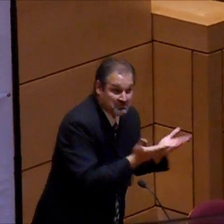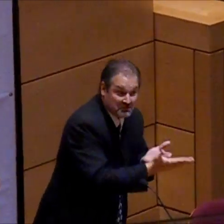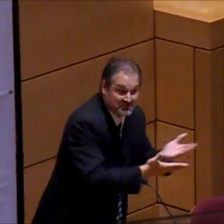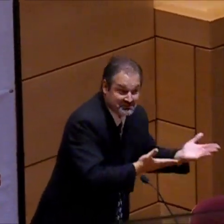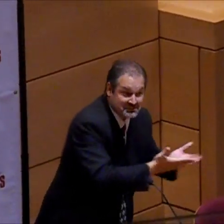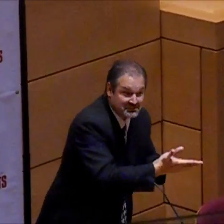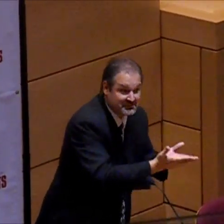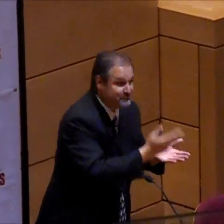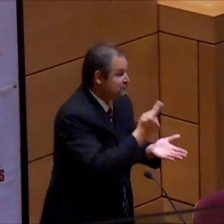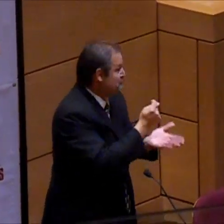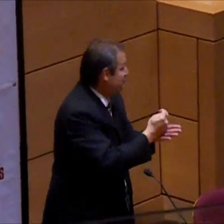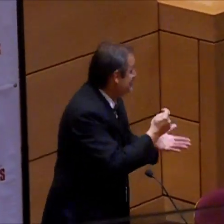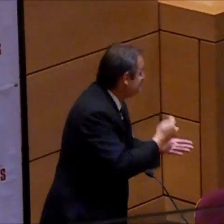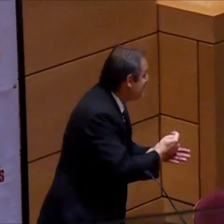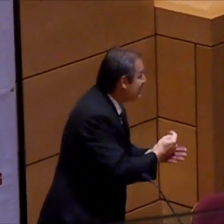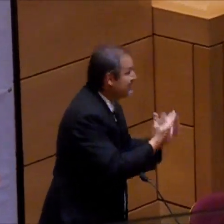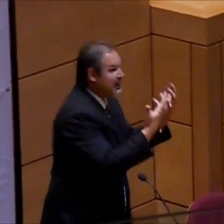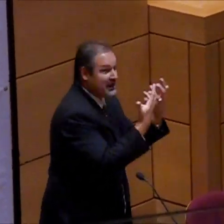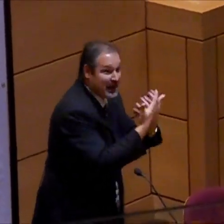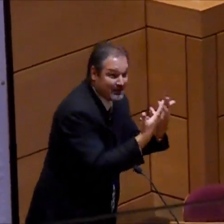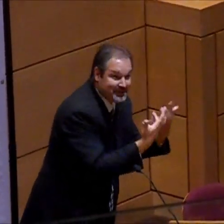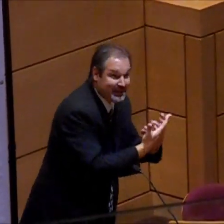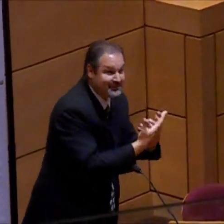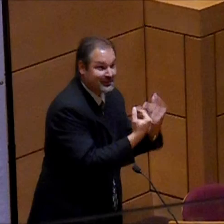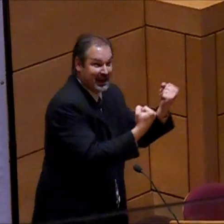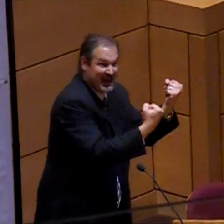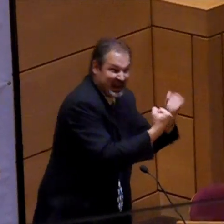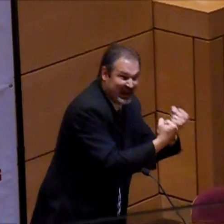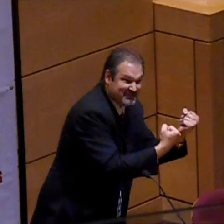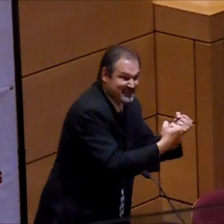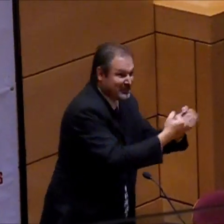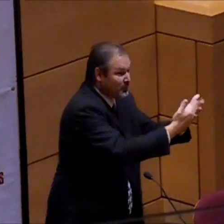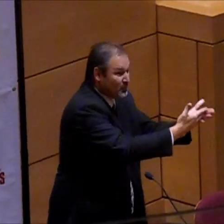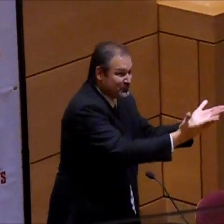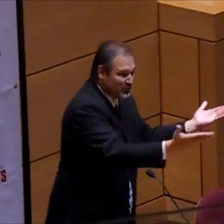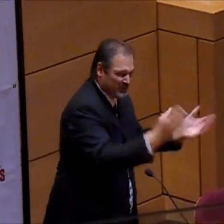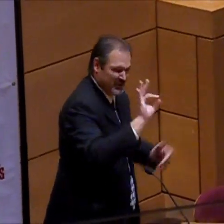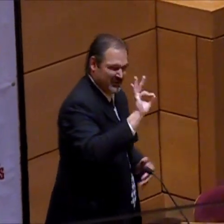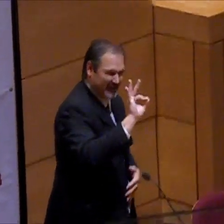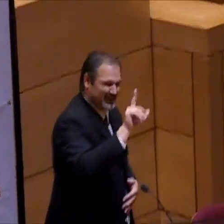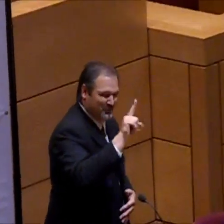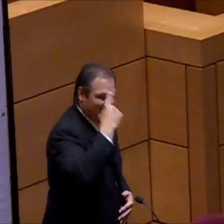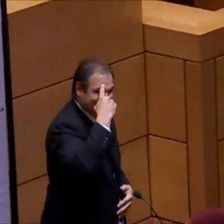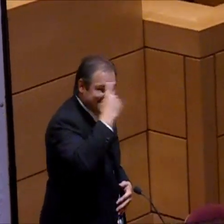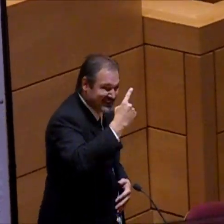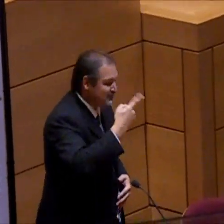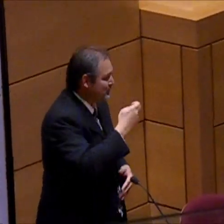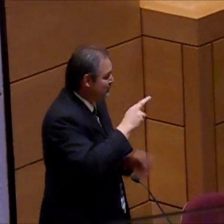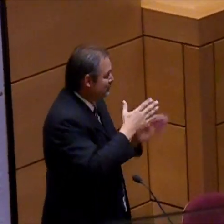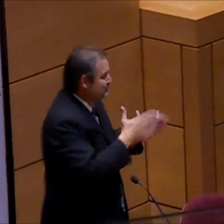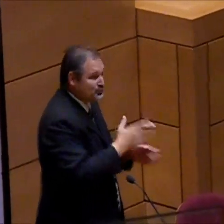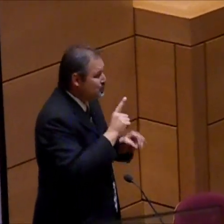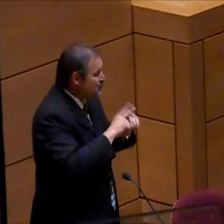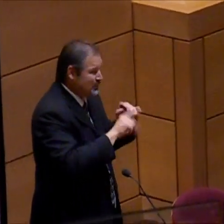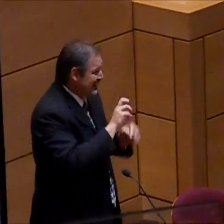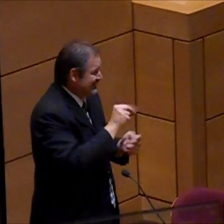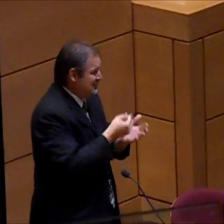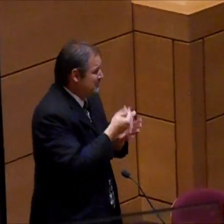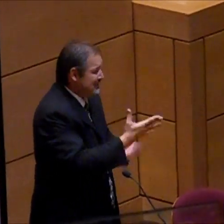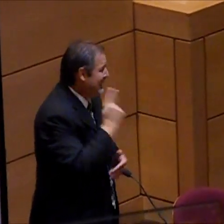early childhood programs. All the different programs that